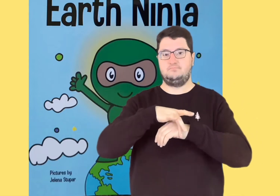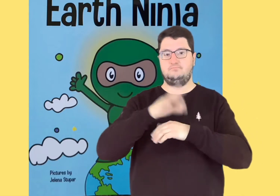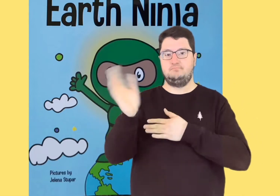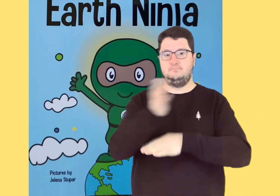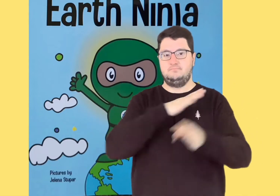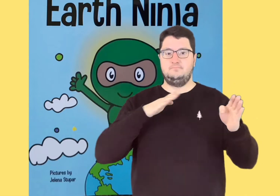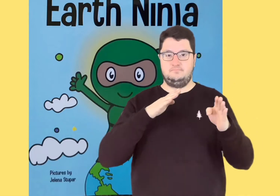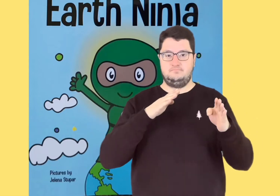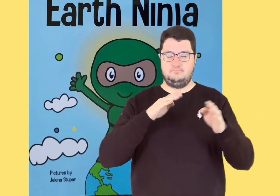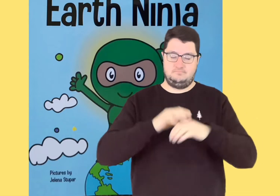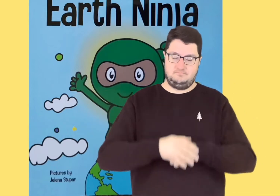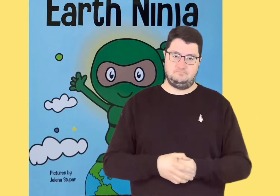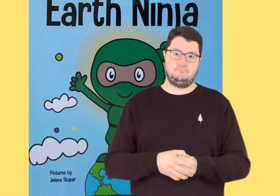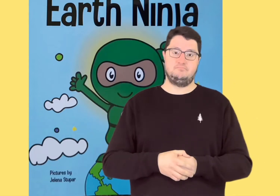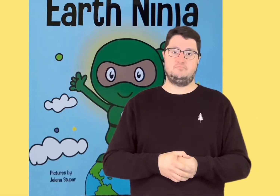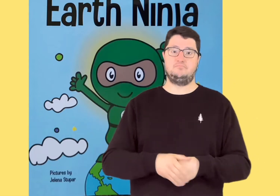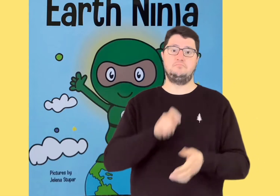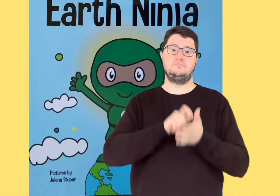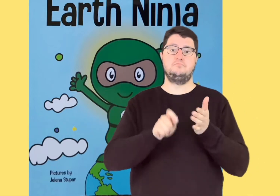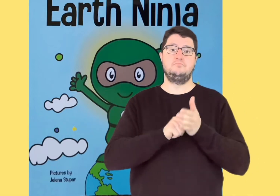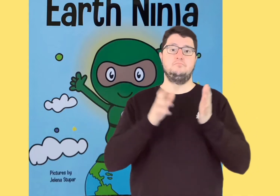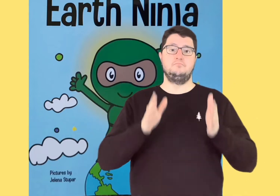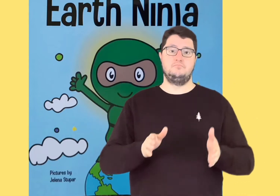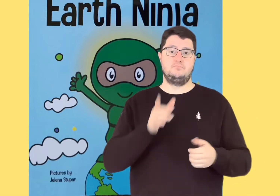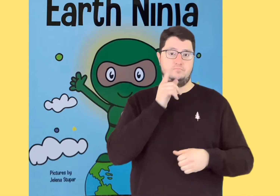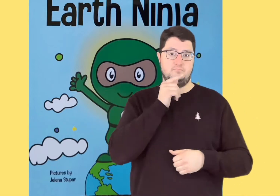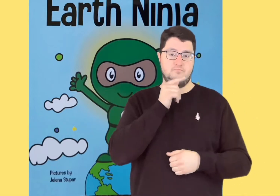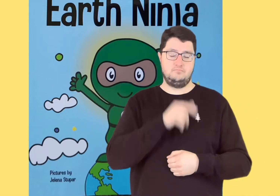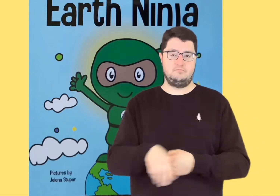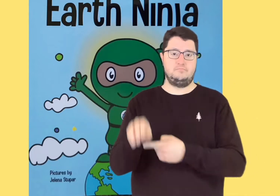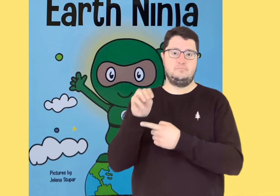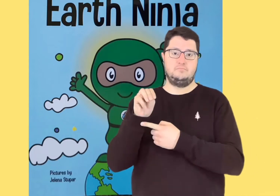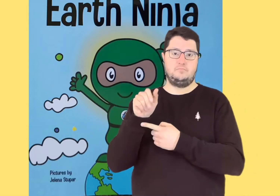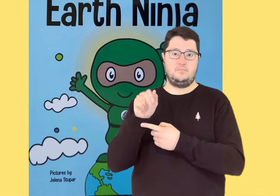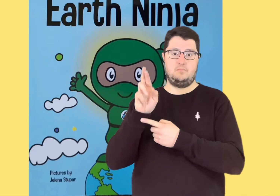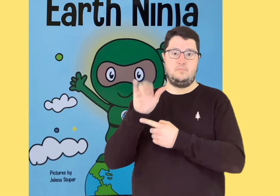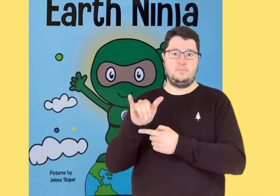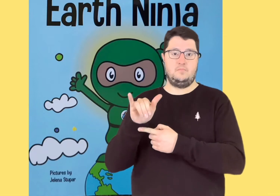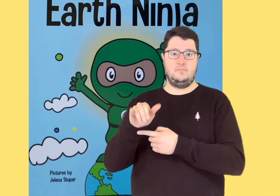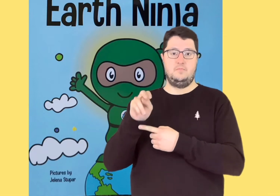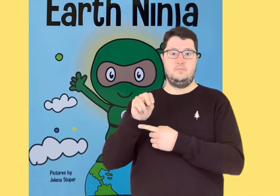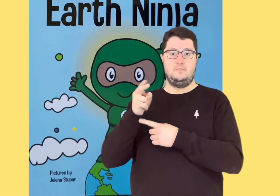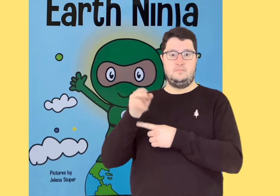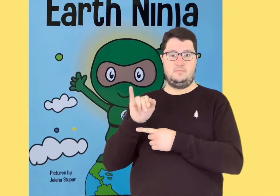Earth Ninja Written by Mary Nin